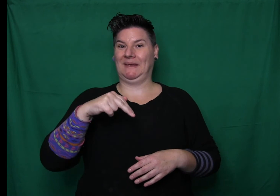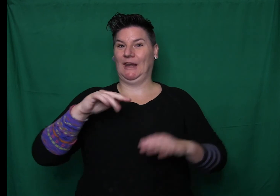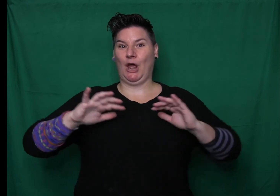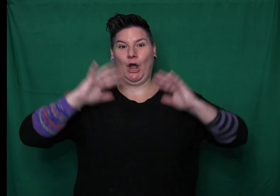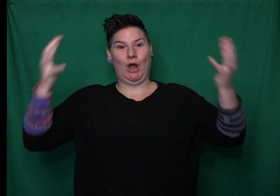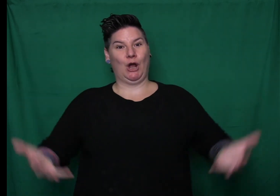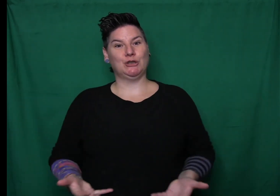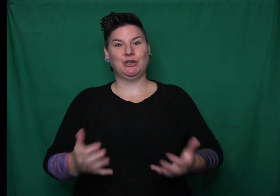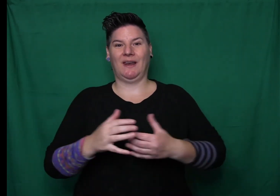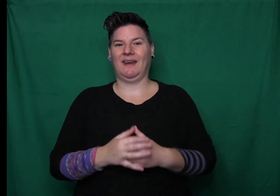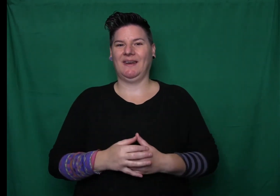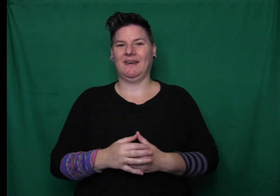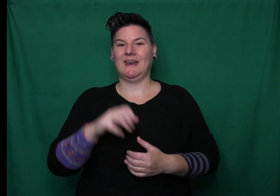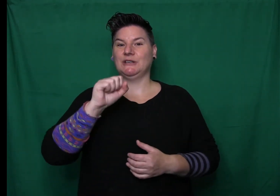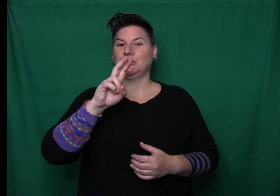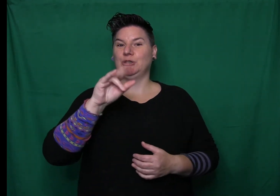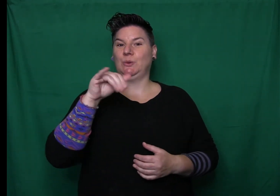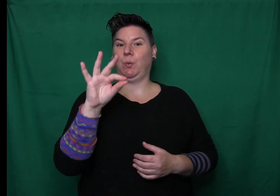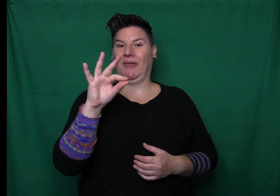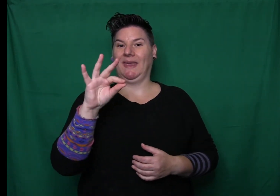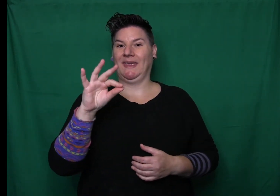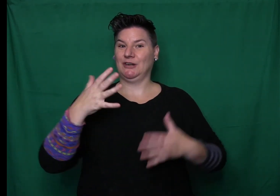I like elves better than pincushions, said Squig.